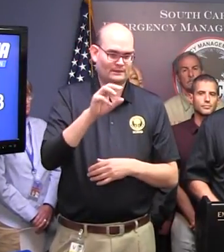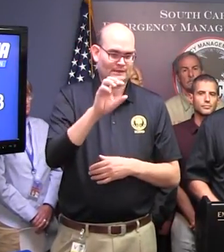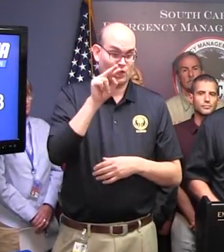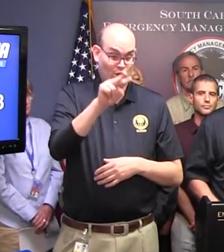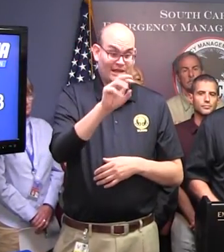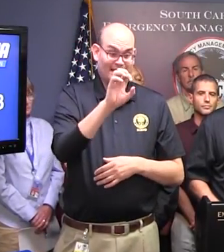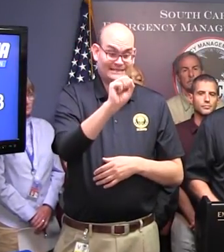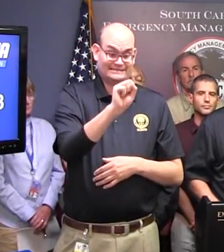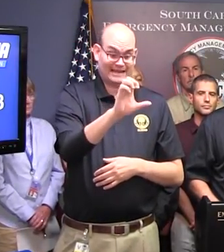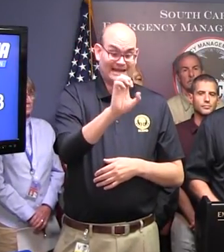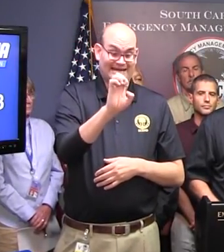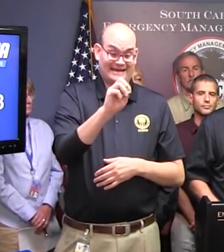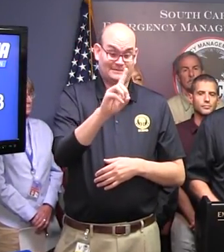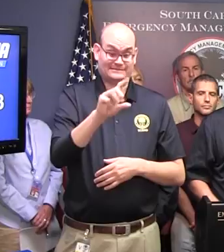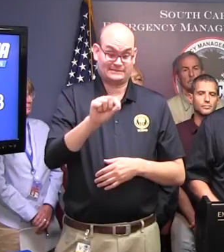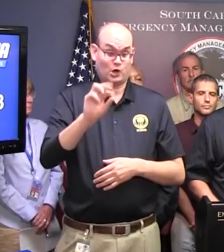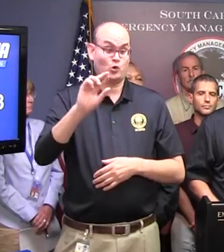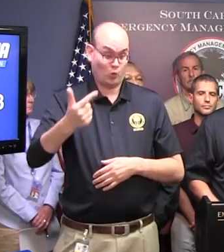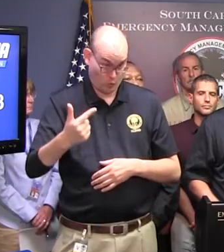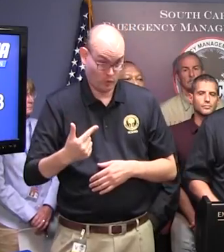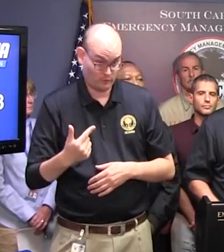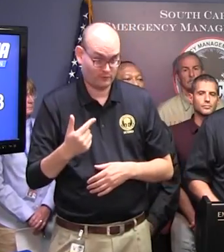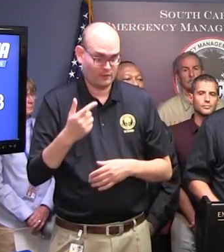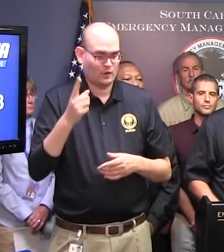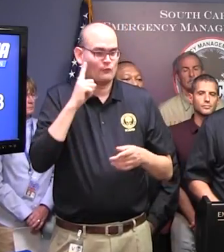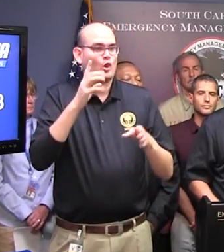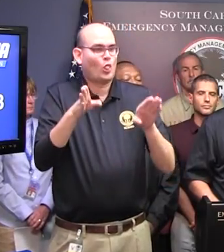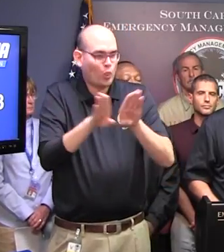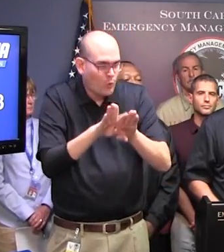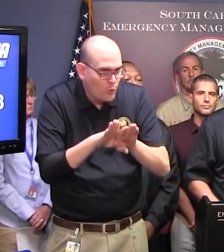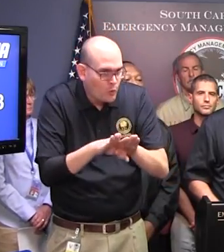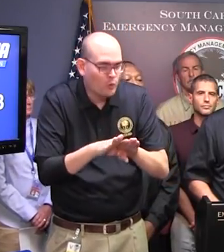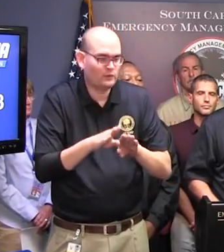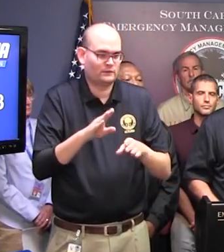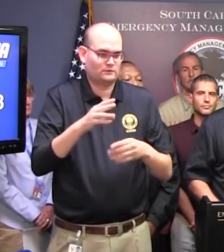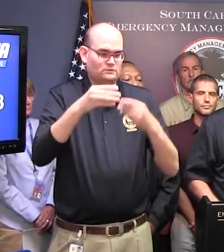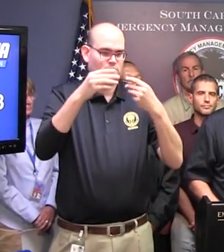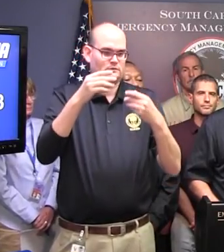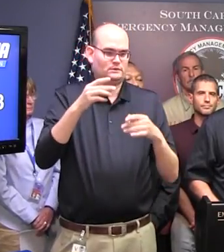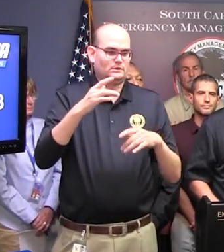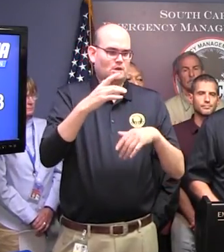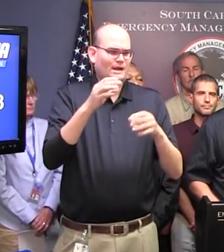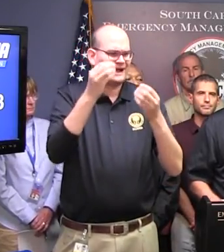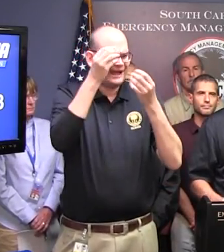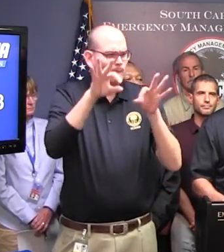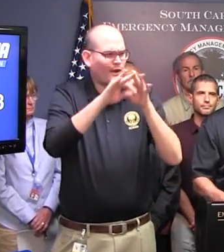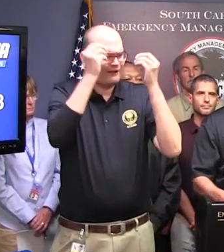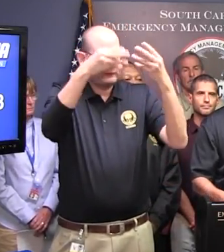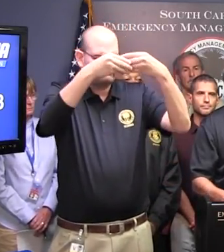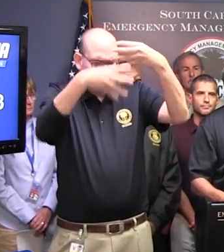information. And besides the closings, there's a lot of other good information that links to other services.